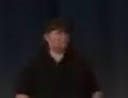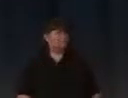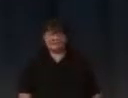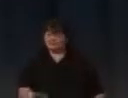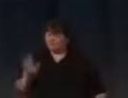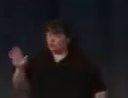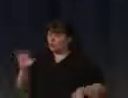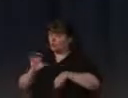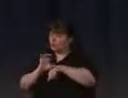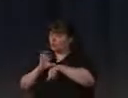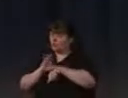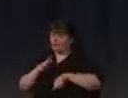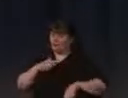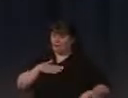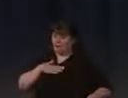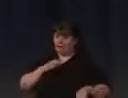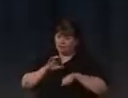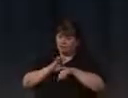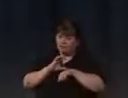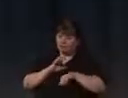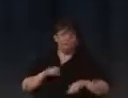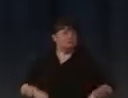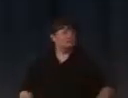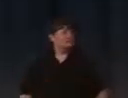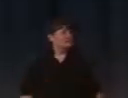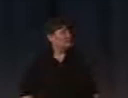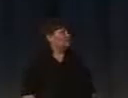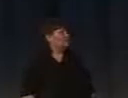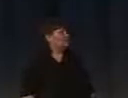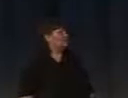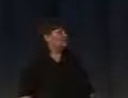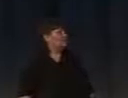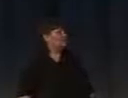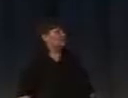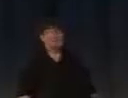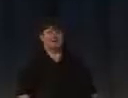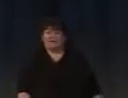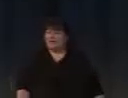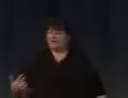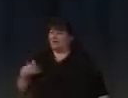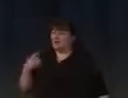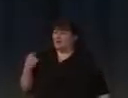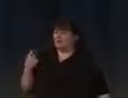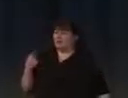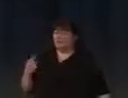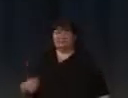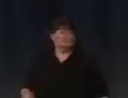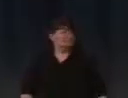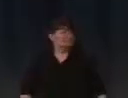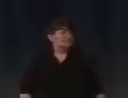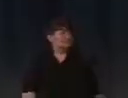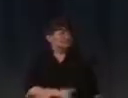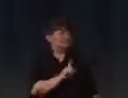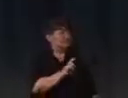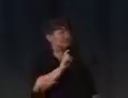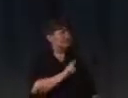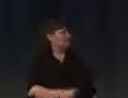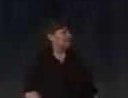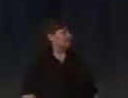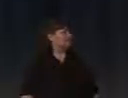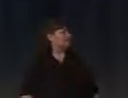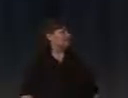It's the computer that did it. Yeah. The best part. it's that. Where are you? Here. Click over here.